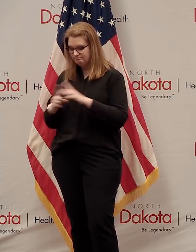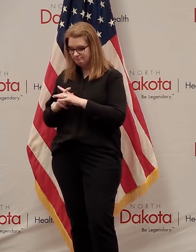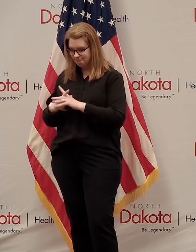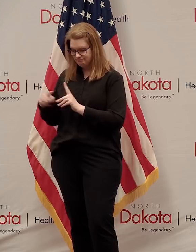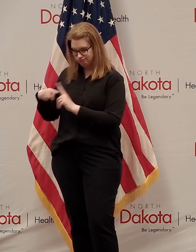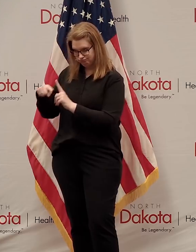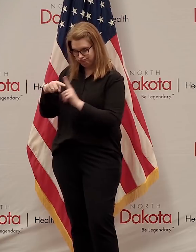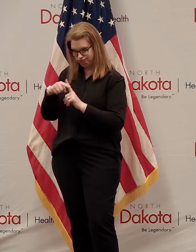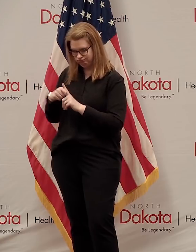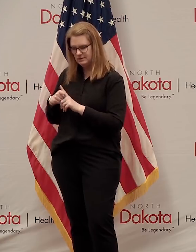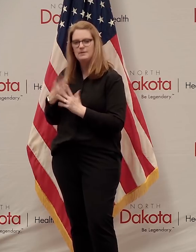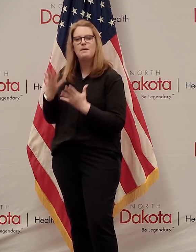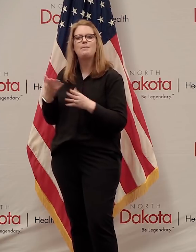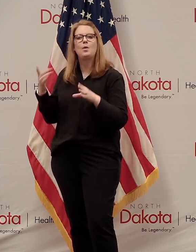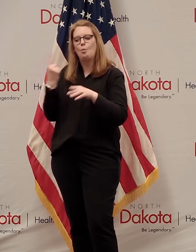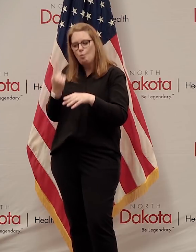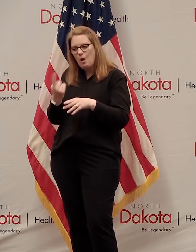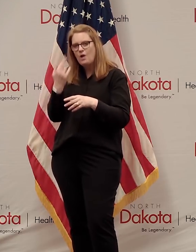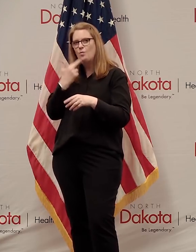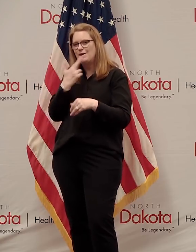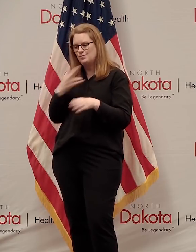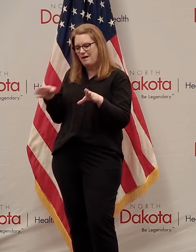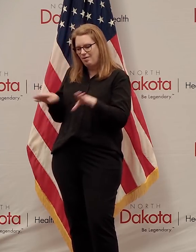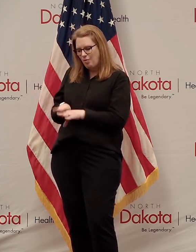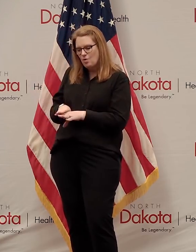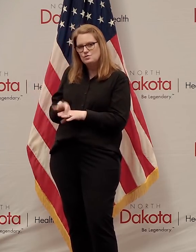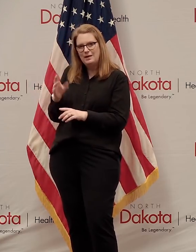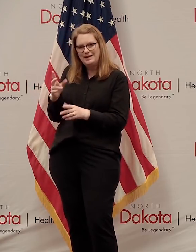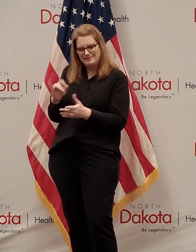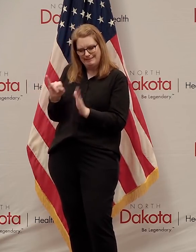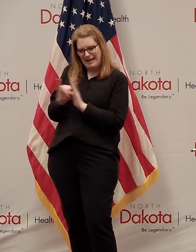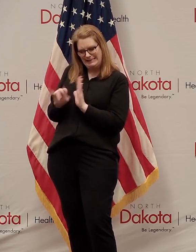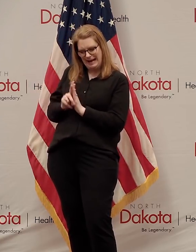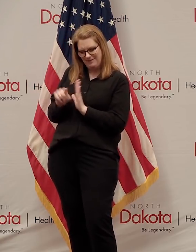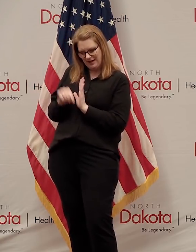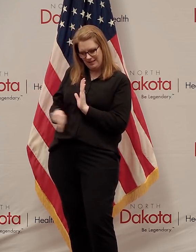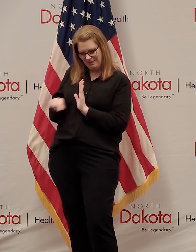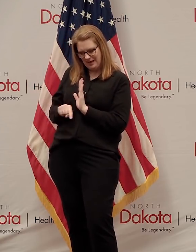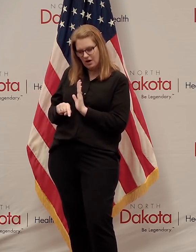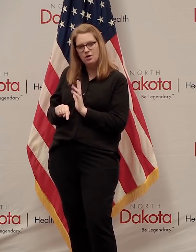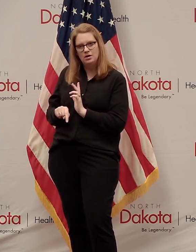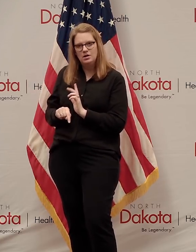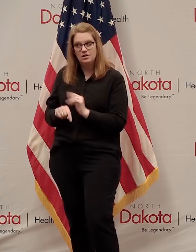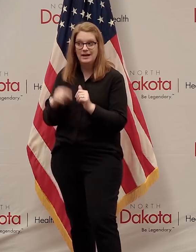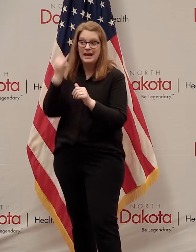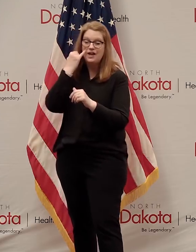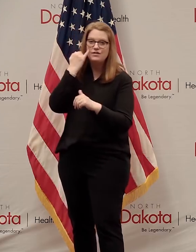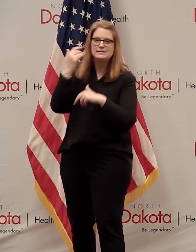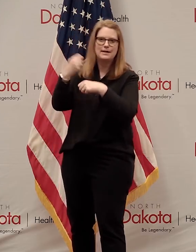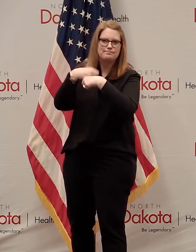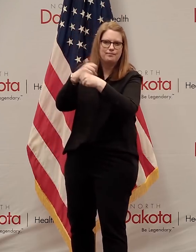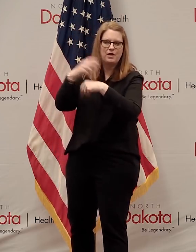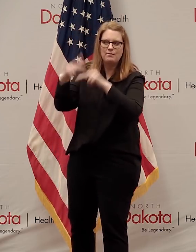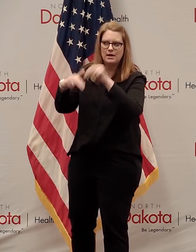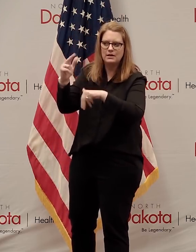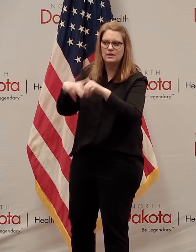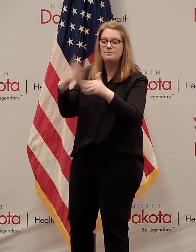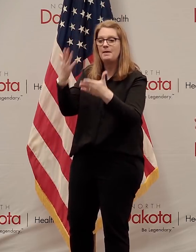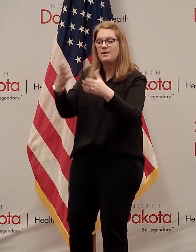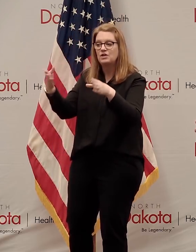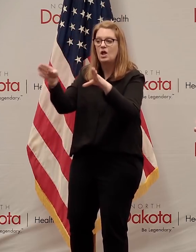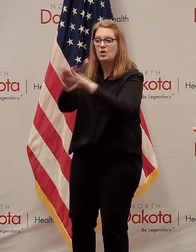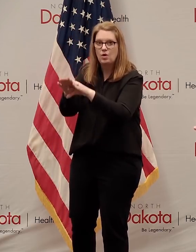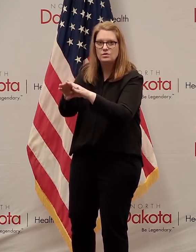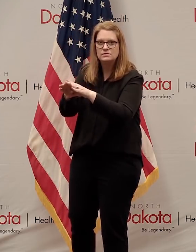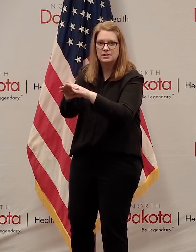You know, most certainly that could happen if you have an outbreak at a plant. We'll close, you know, we'll be working with employers and closing plants and quarantining just like we are now, because